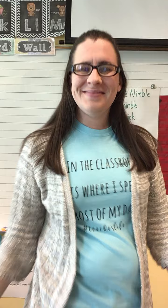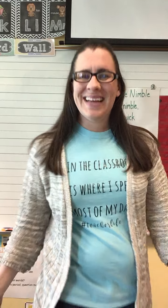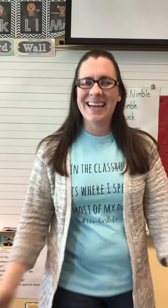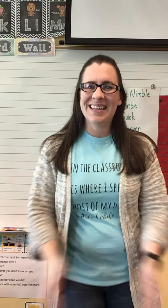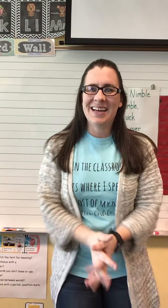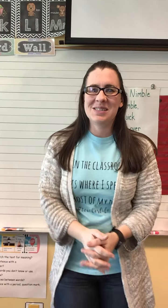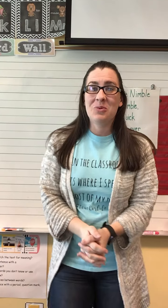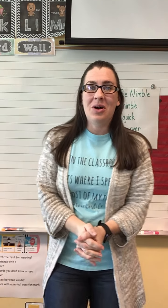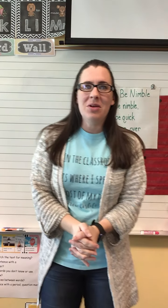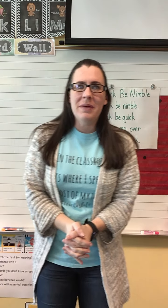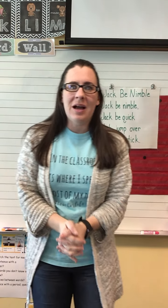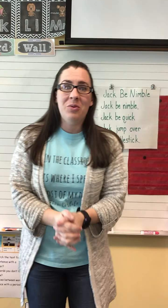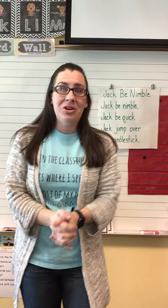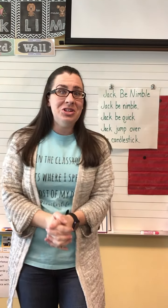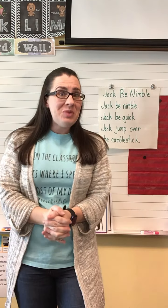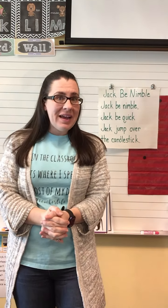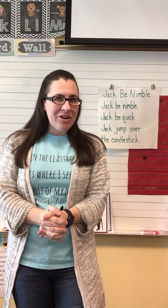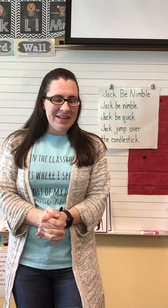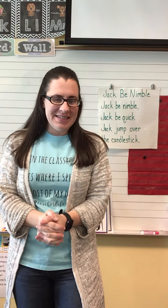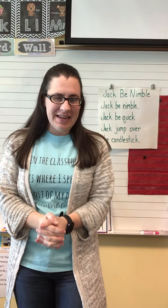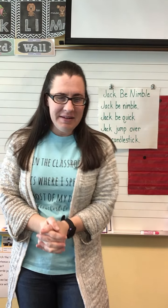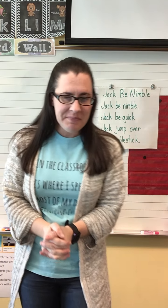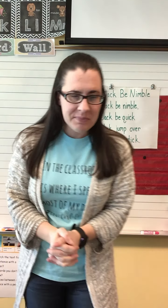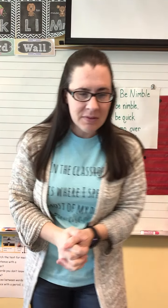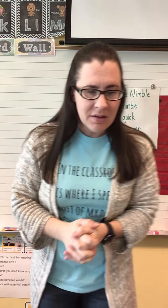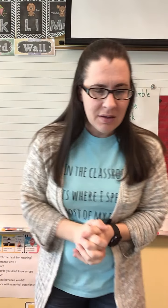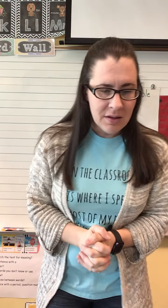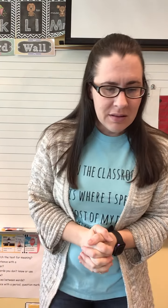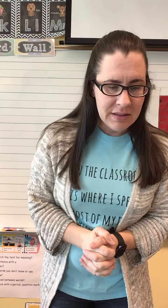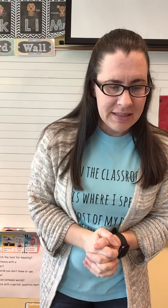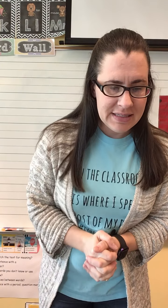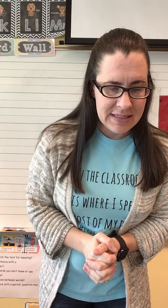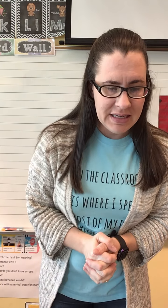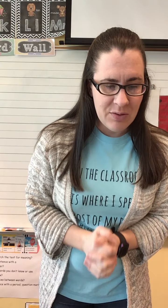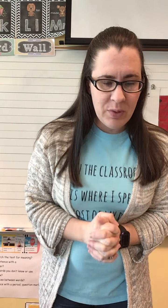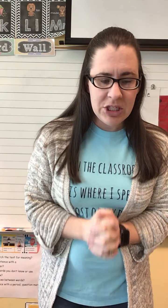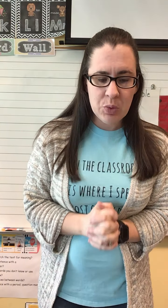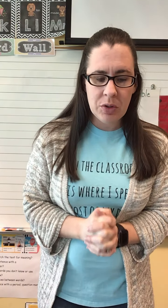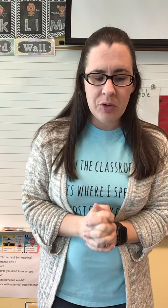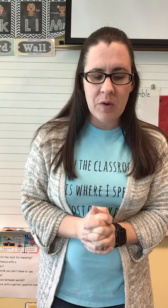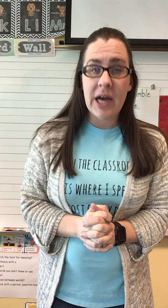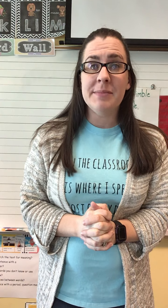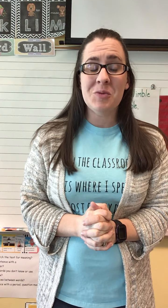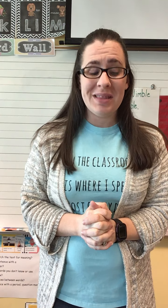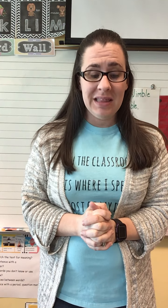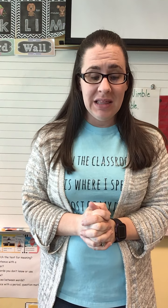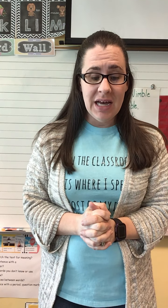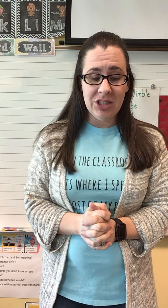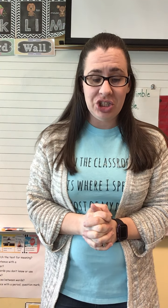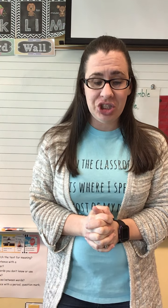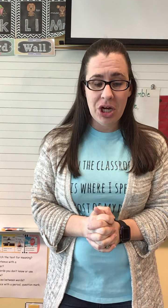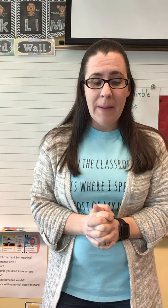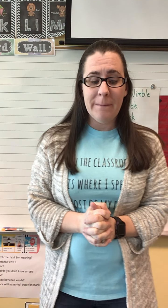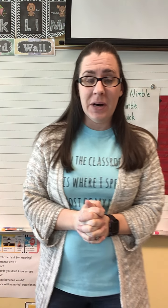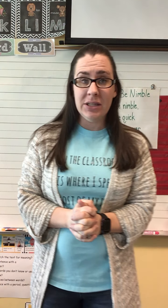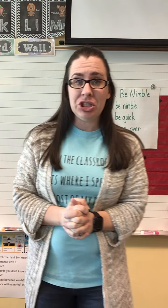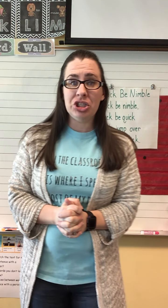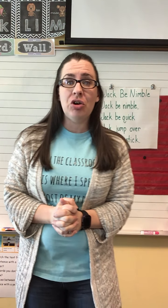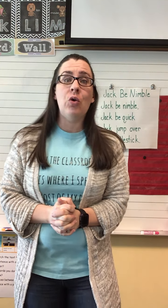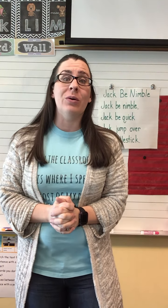Hi class. Welcome back. We're going to do Hegarty today. Let's see. Which word rhymes with lunch? Bunch or